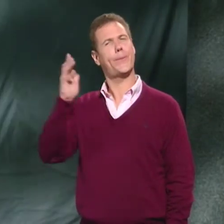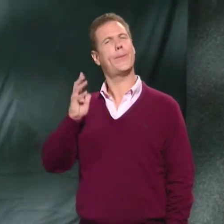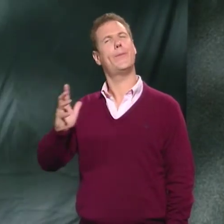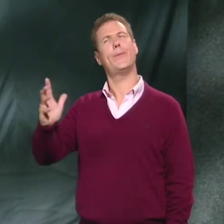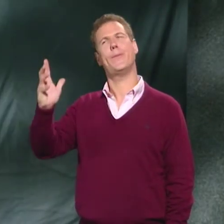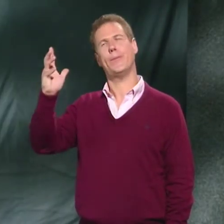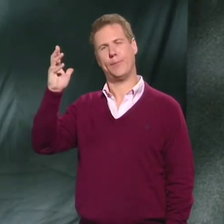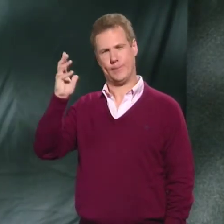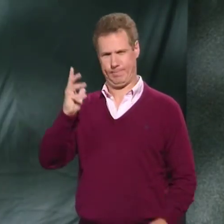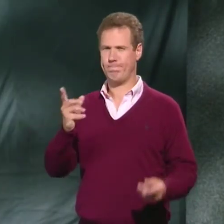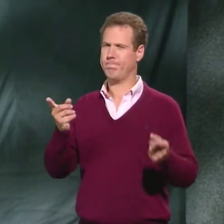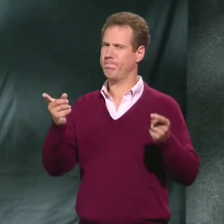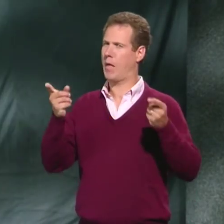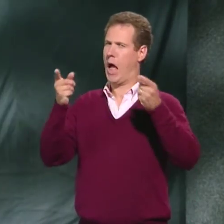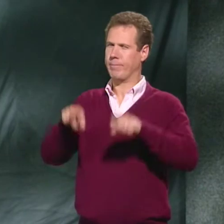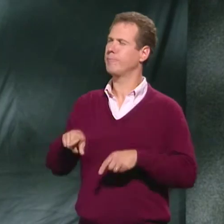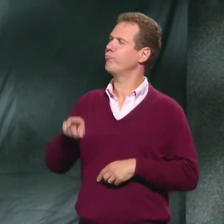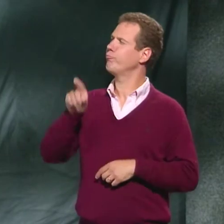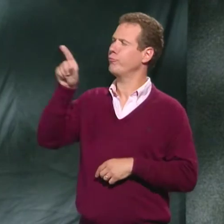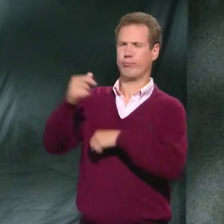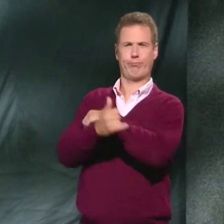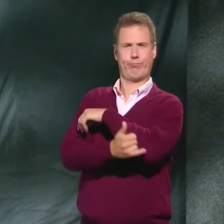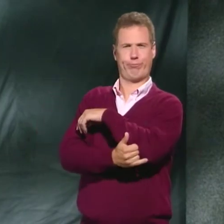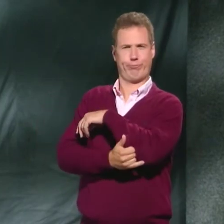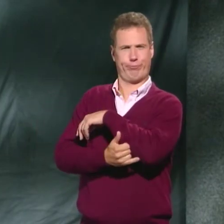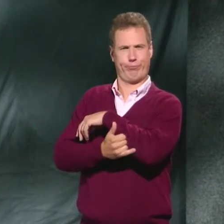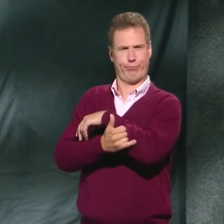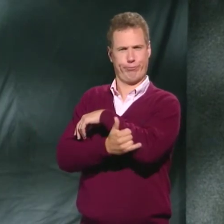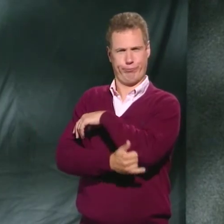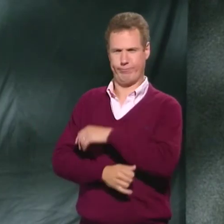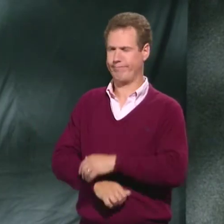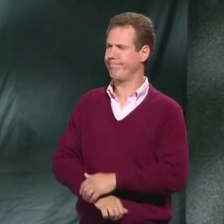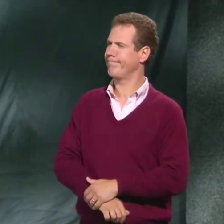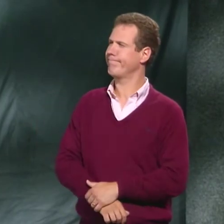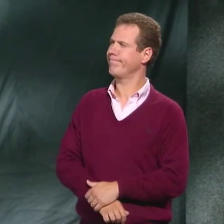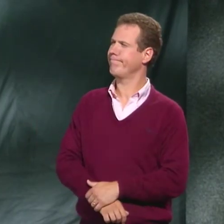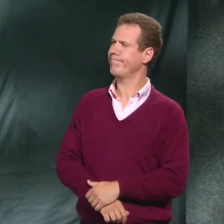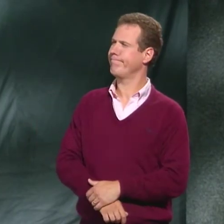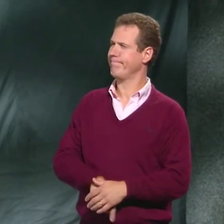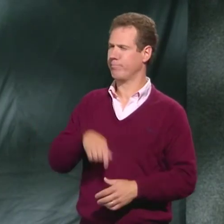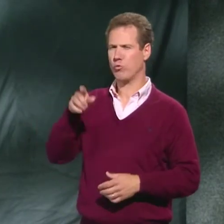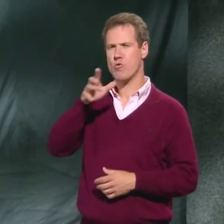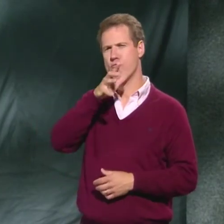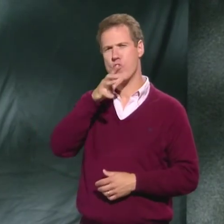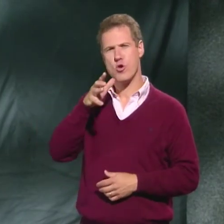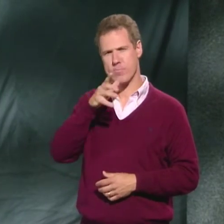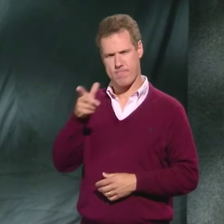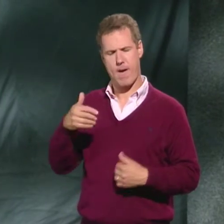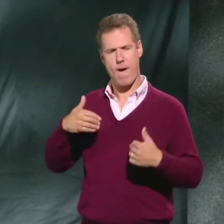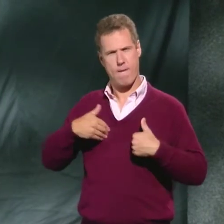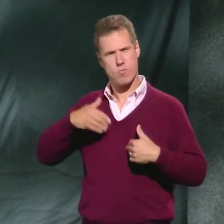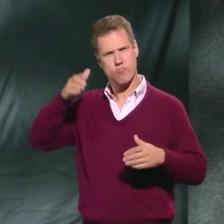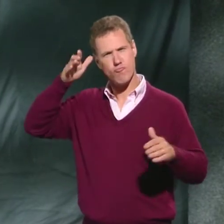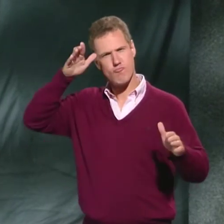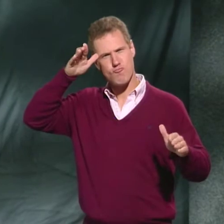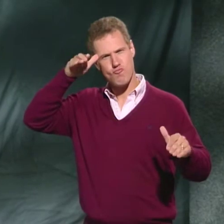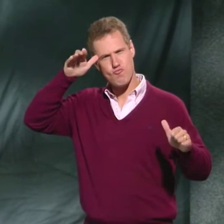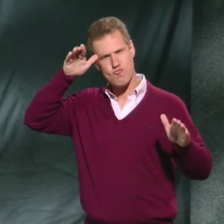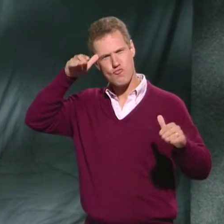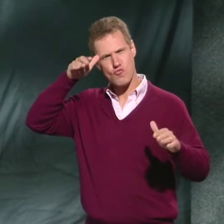Once upon a time, in a country far away, there was a farmer who had a donkey. This donkey worked